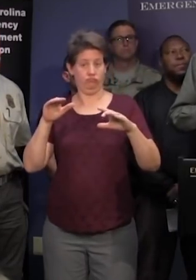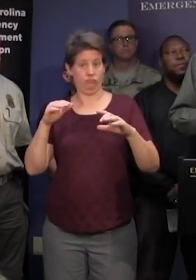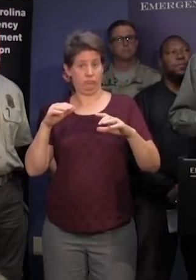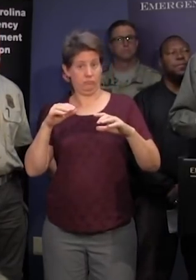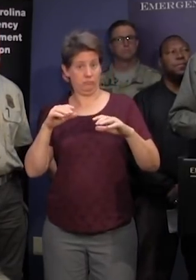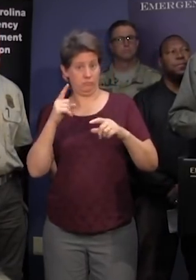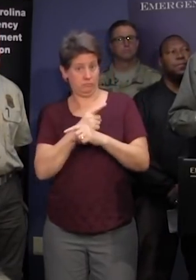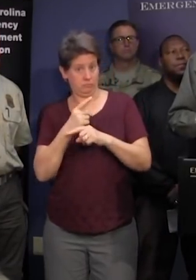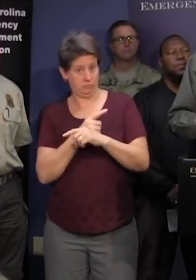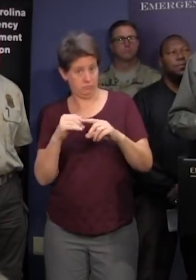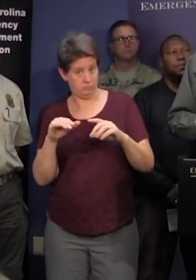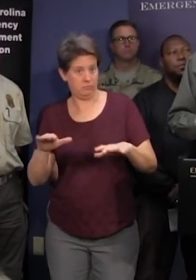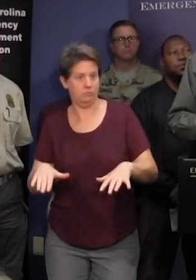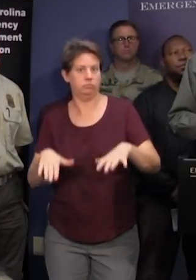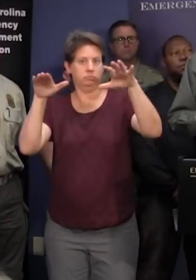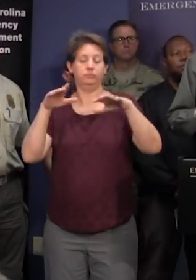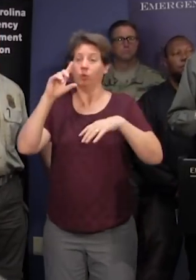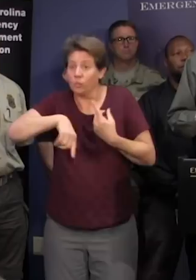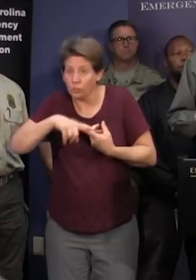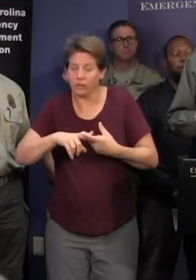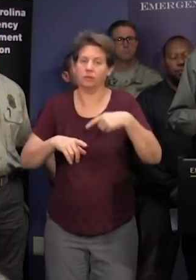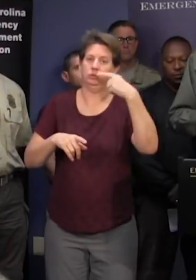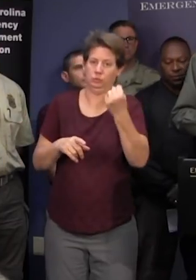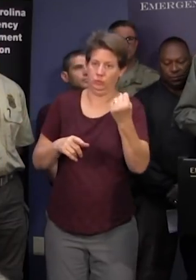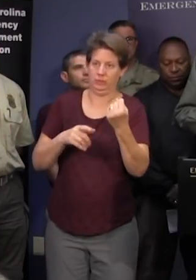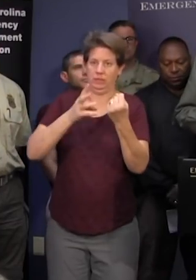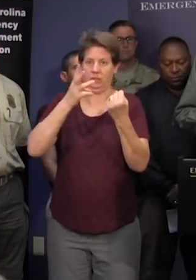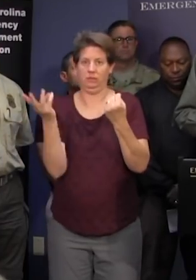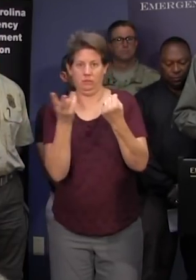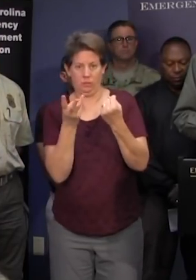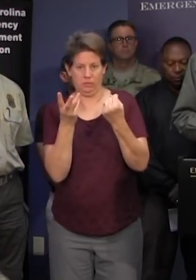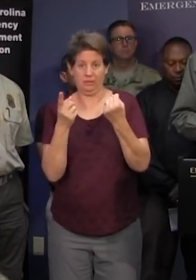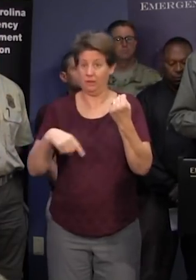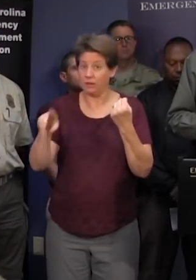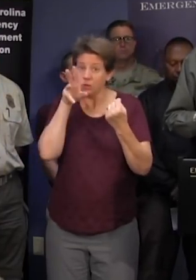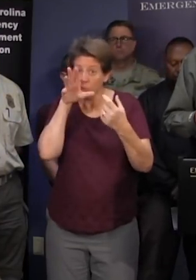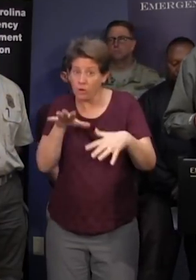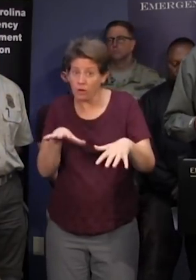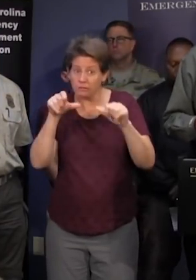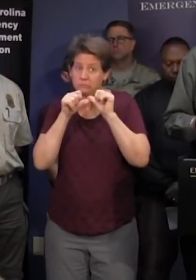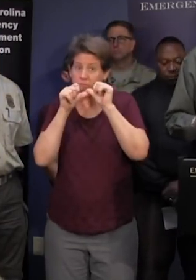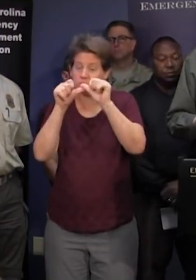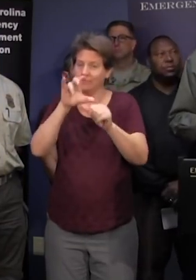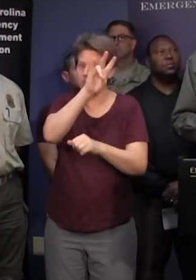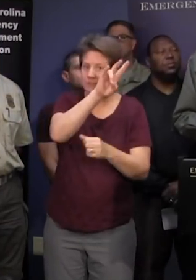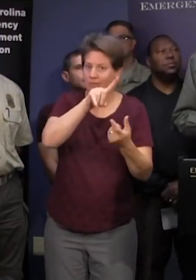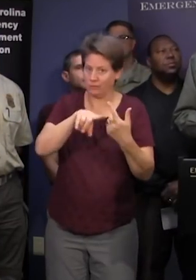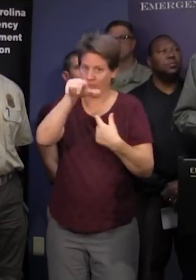tuesday wednesday and those flood waters could stay in place for seven to ten days